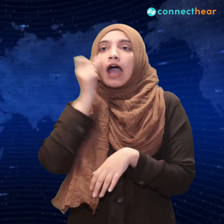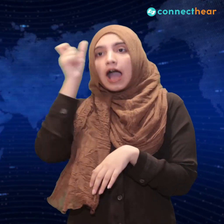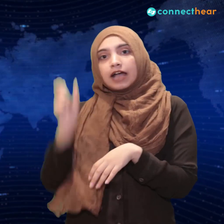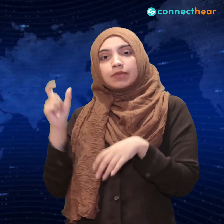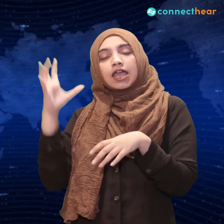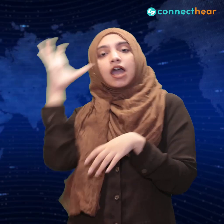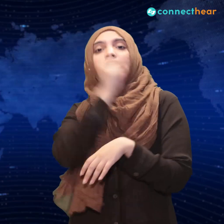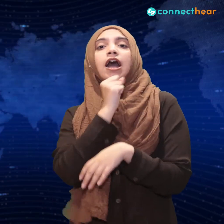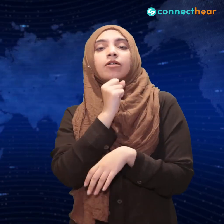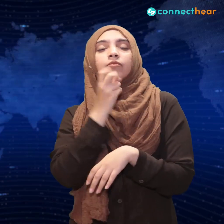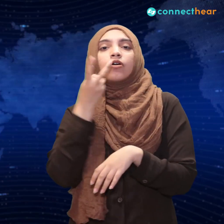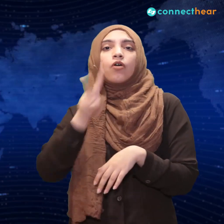moment.